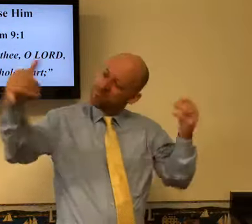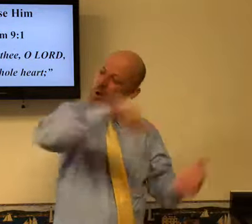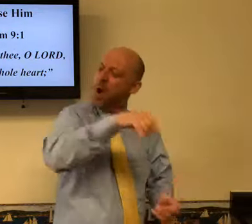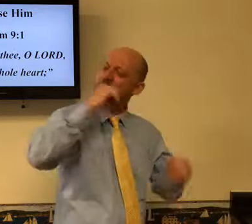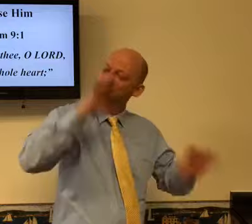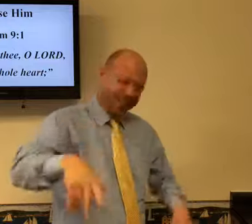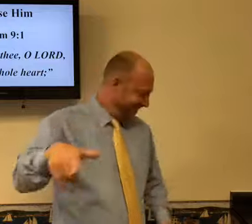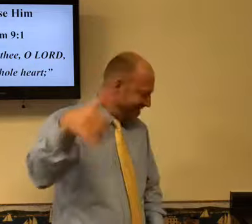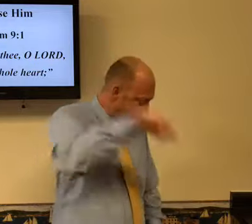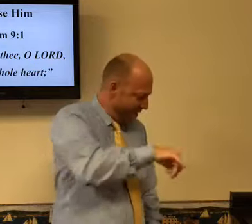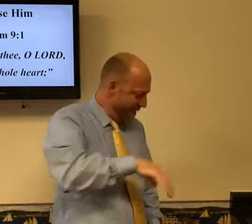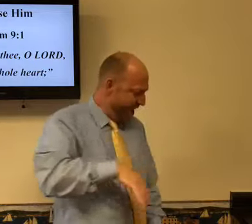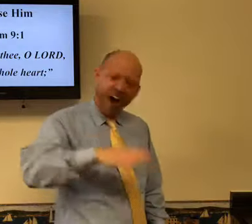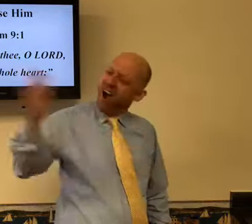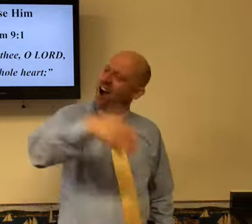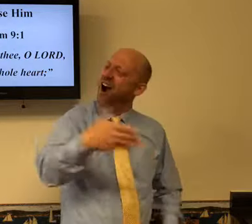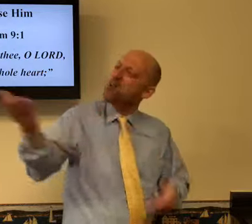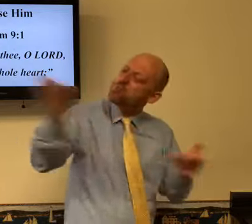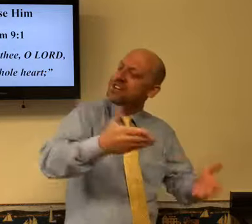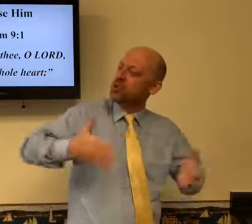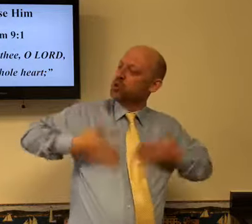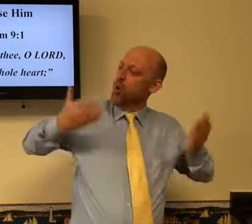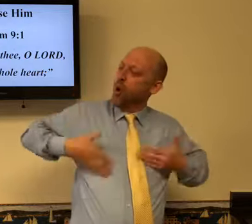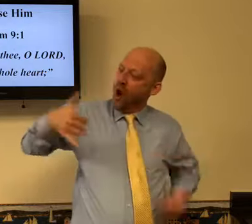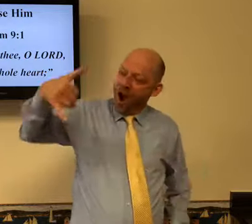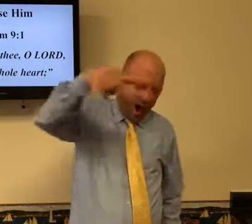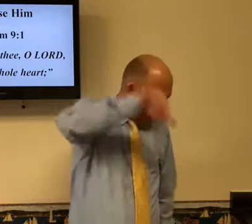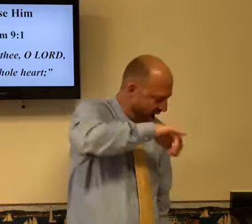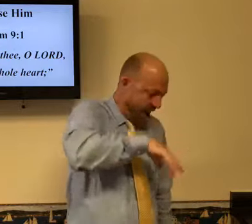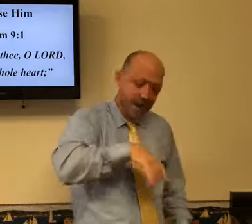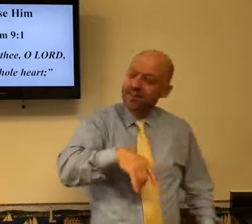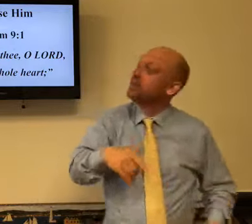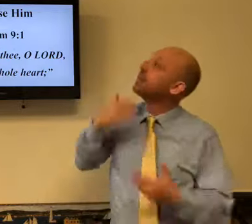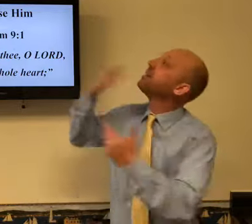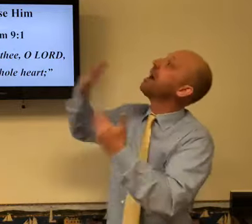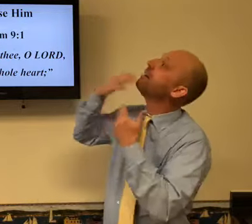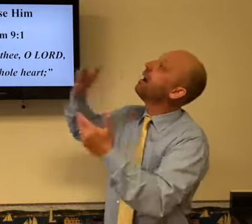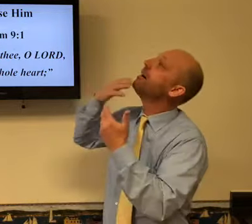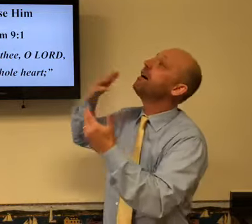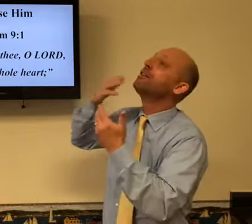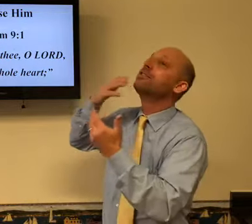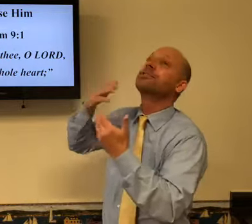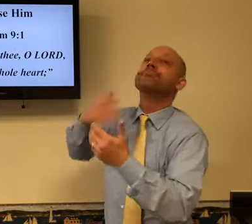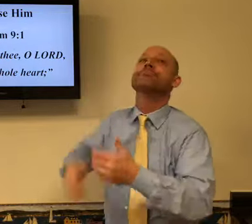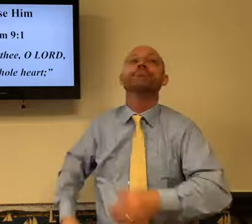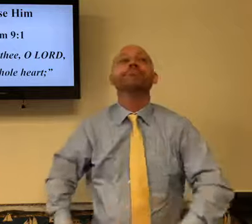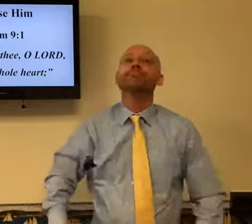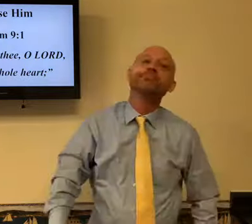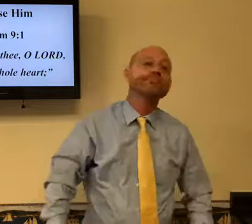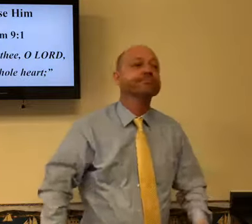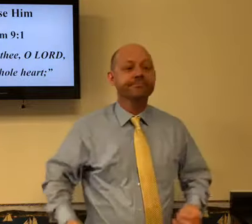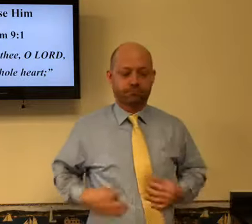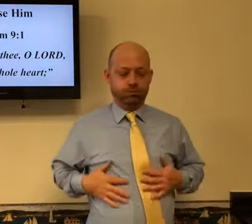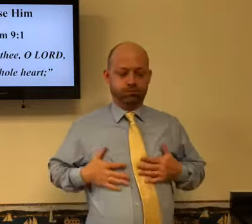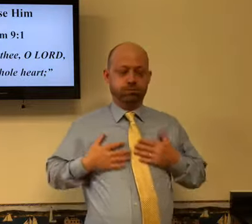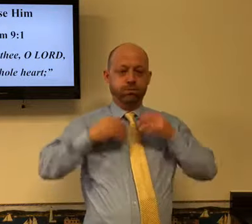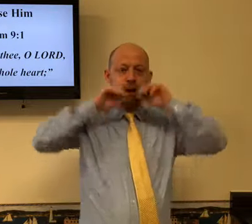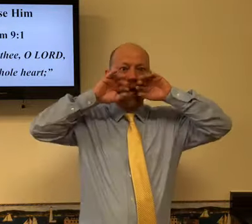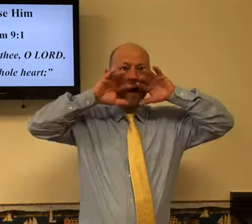He's praising me. And the devil's getting angry. Oh, be quiet. He's praising me. Look, he's giving me joy. Thank you, Lord. I praise you,